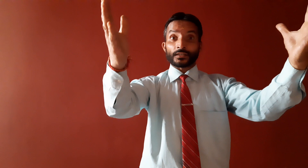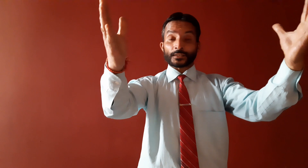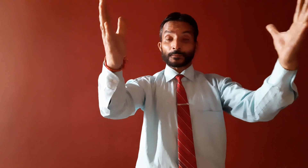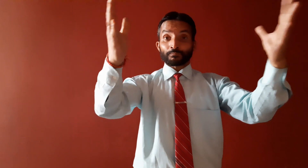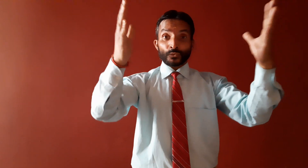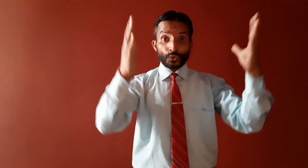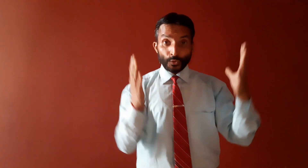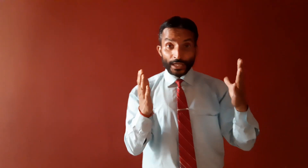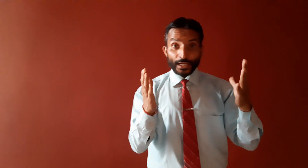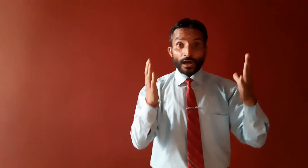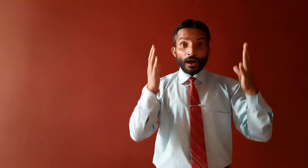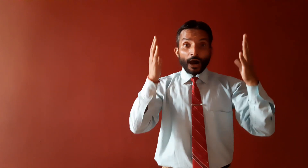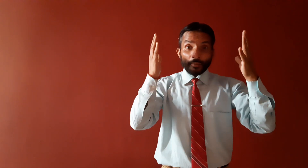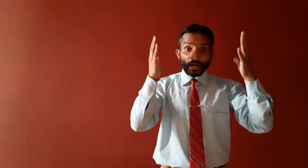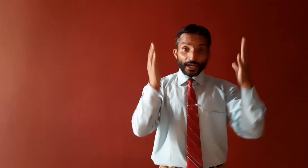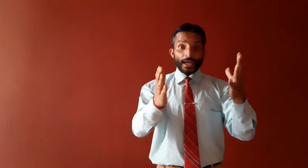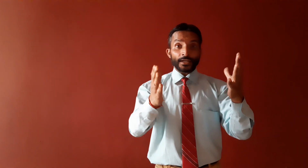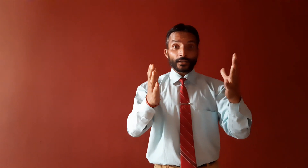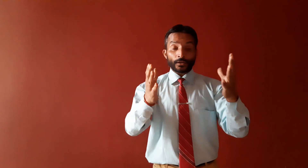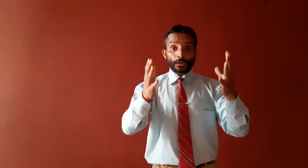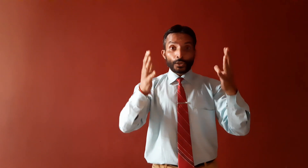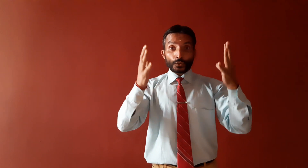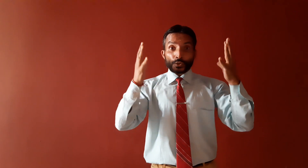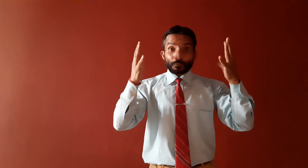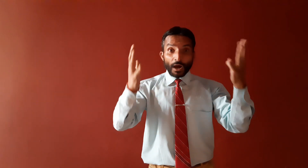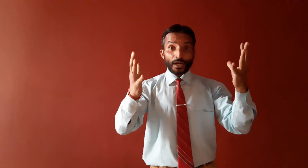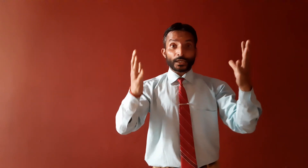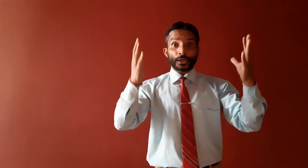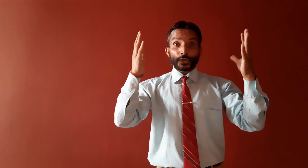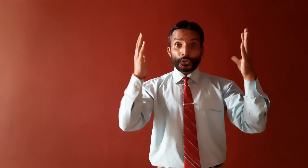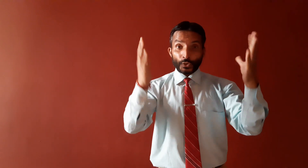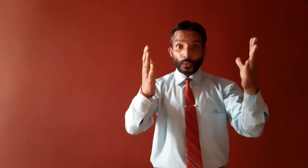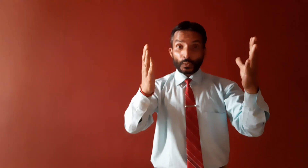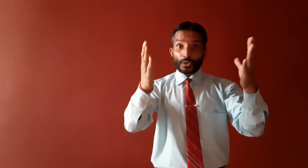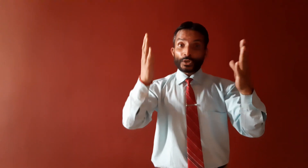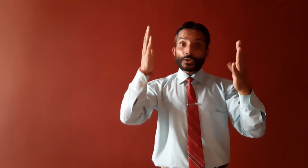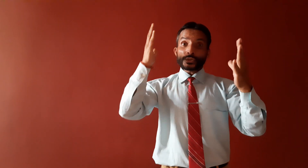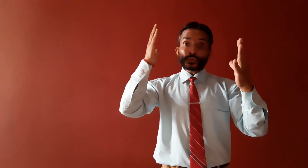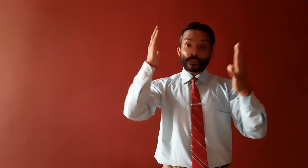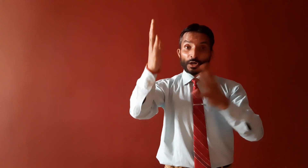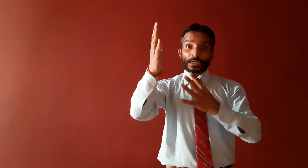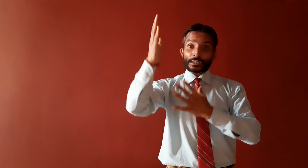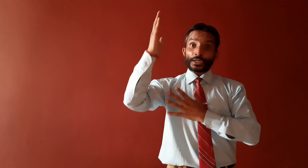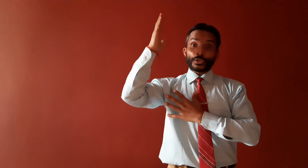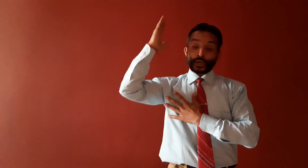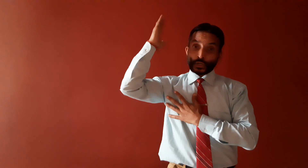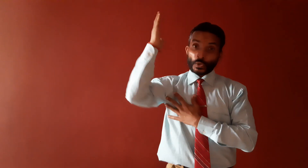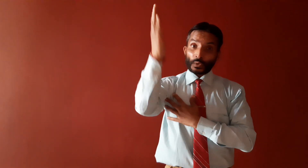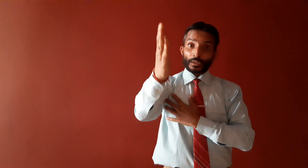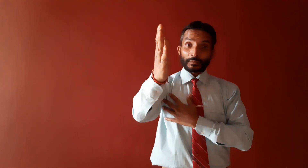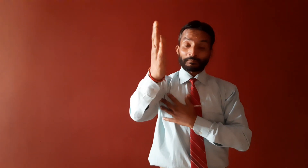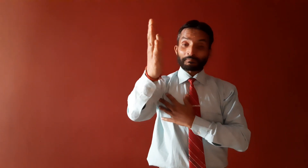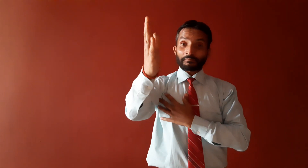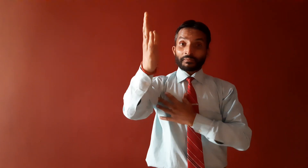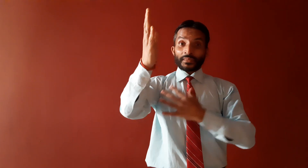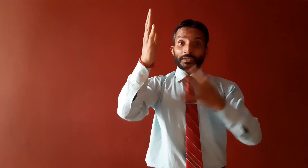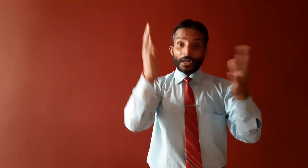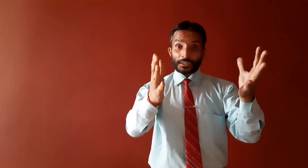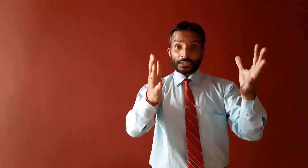Today I am again here to spark you towards your goal. Yes,